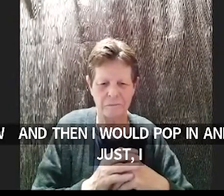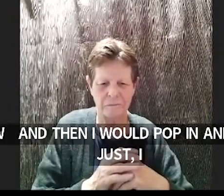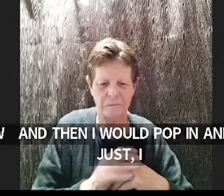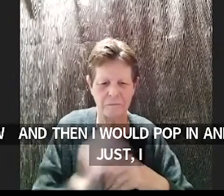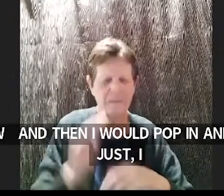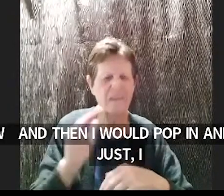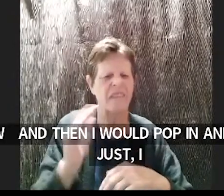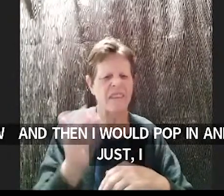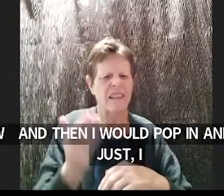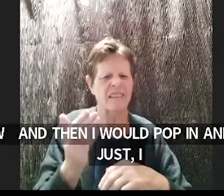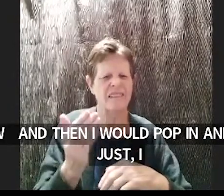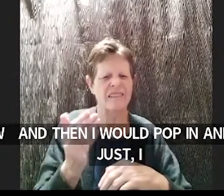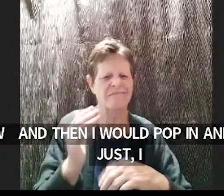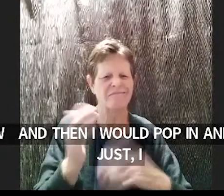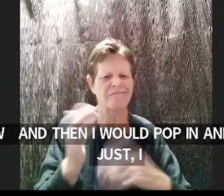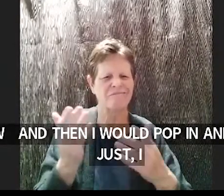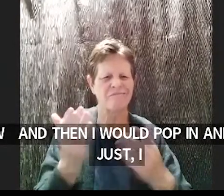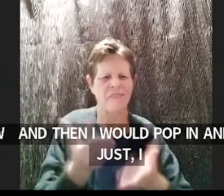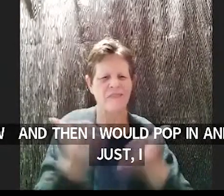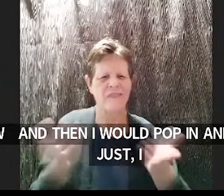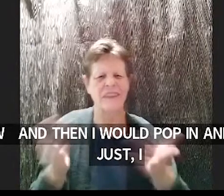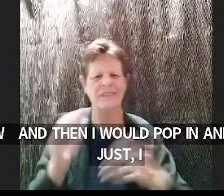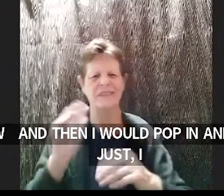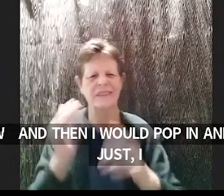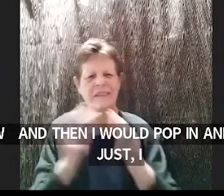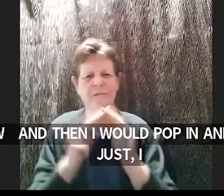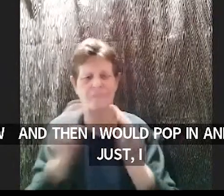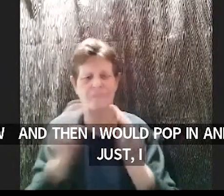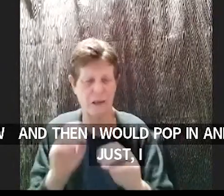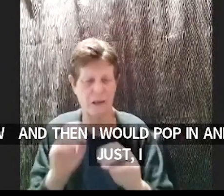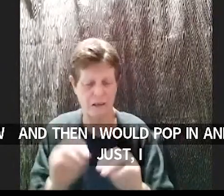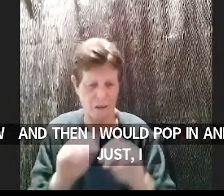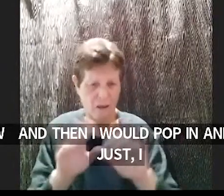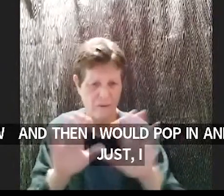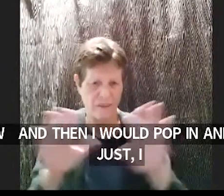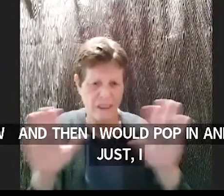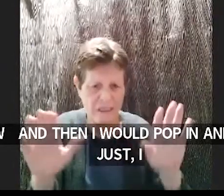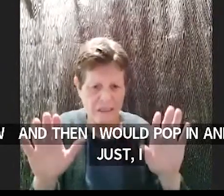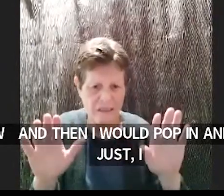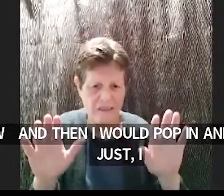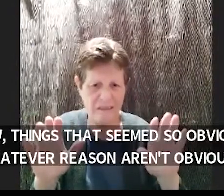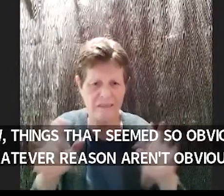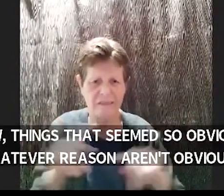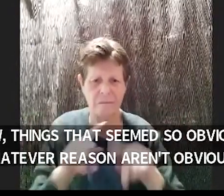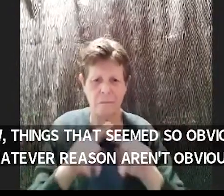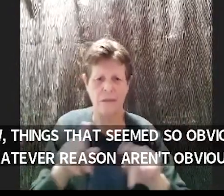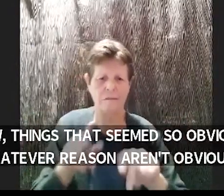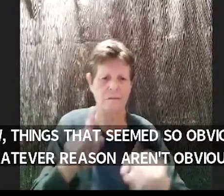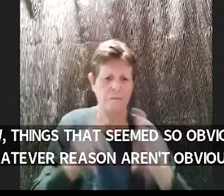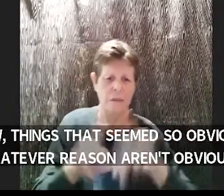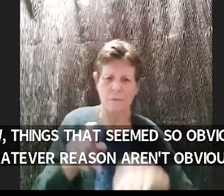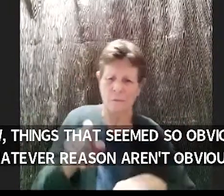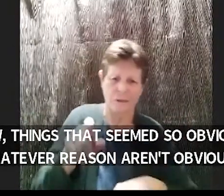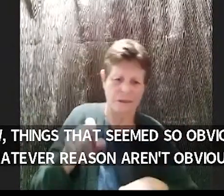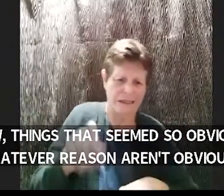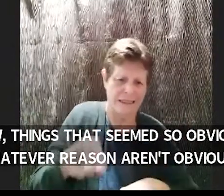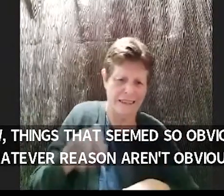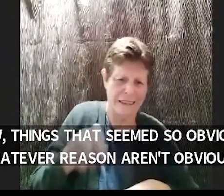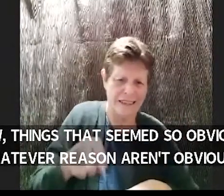but for whatever reason aren't obvious to the people making these big decisions